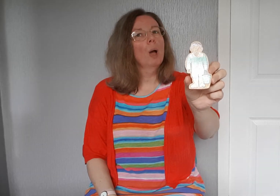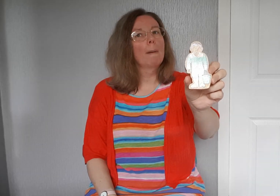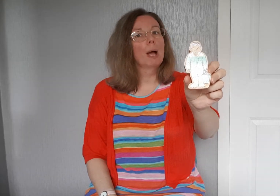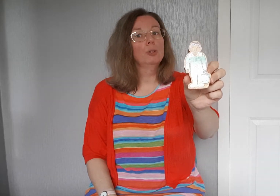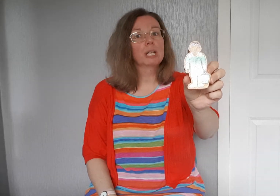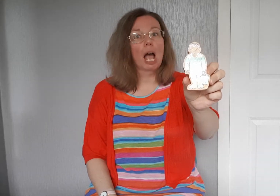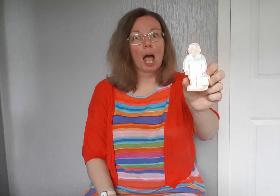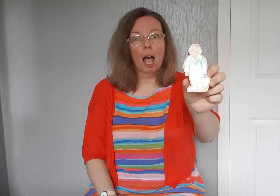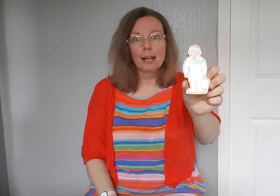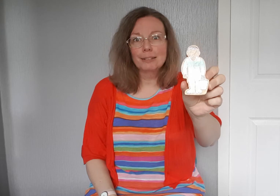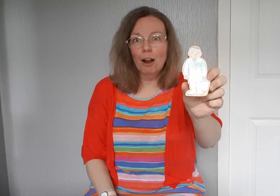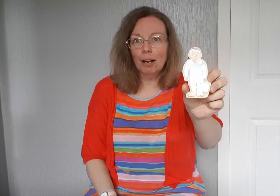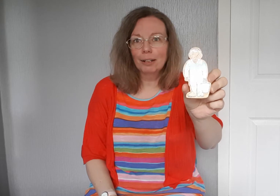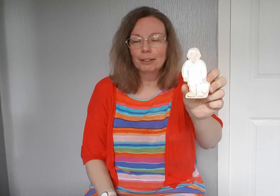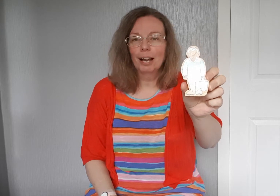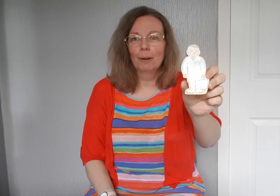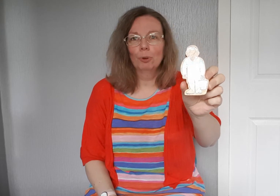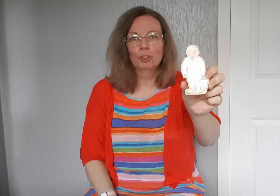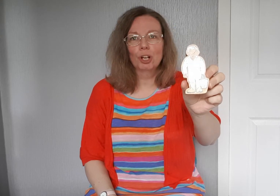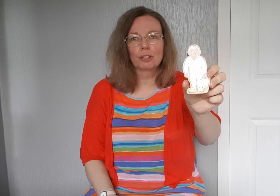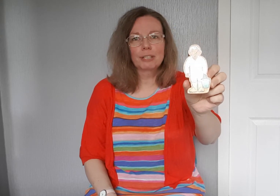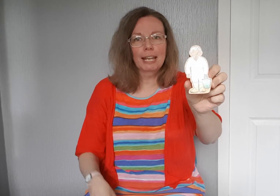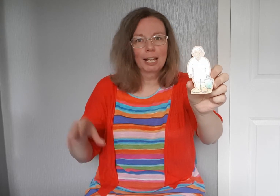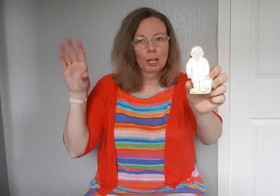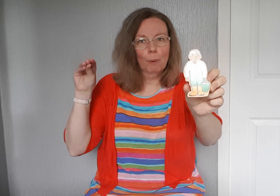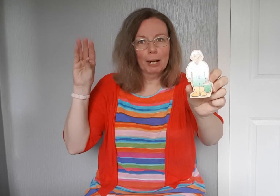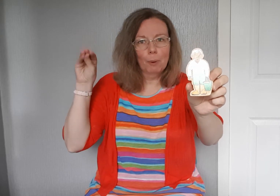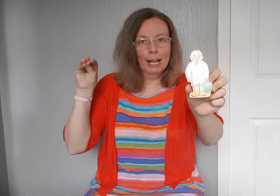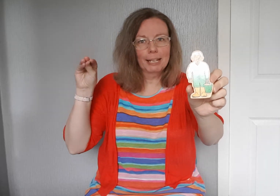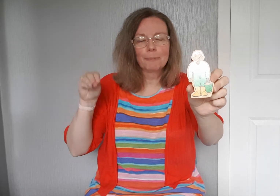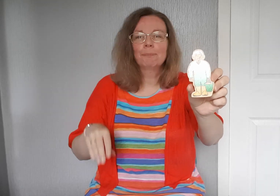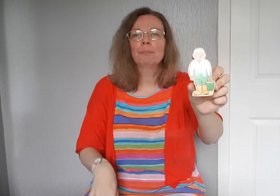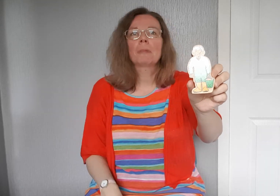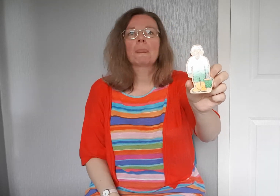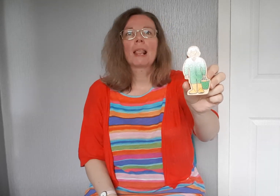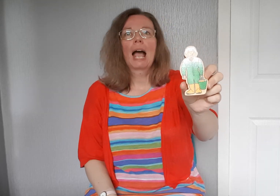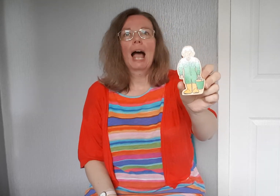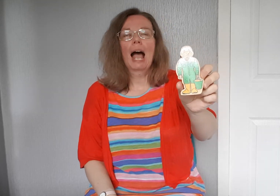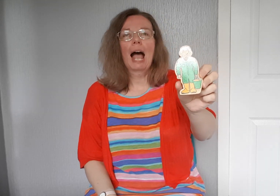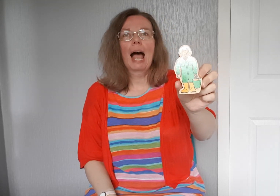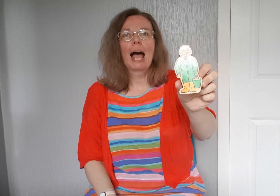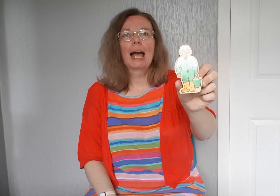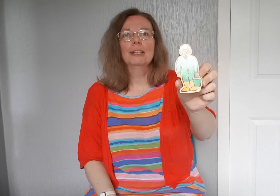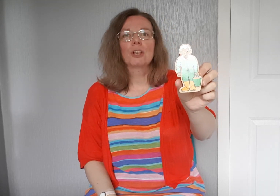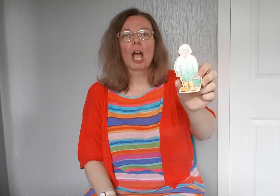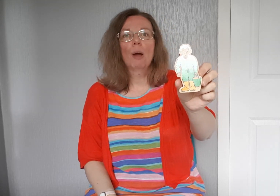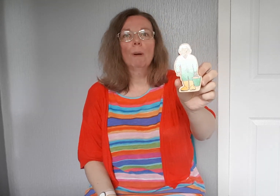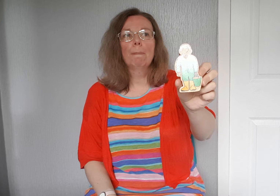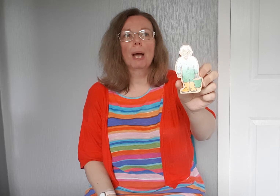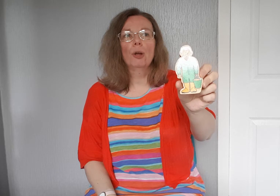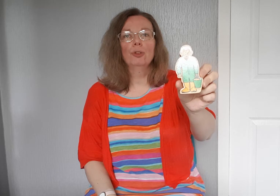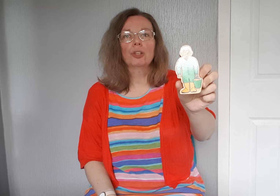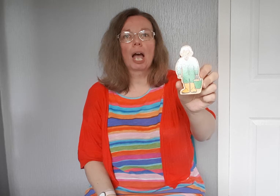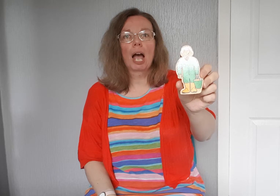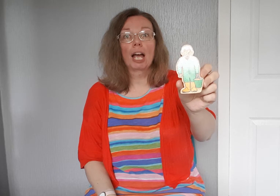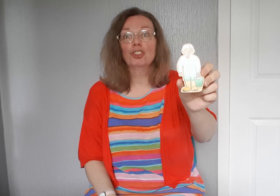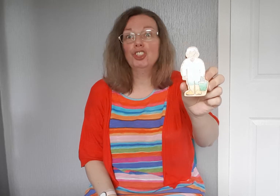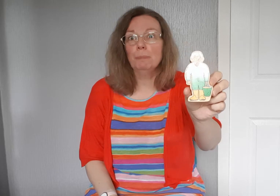about a duck? And what do the duck say? Quack quack. And how about a sheep?